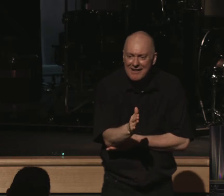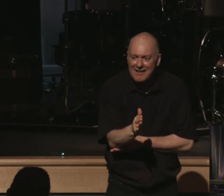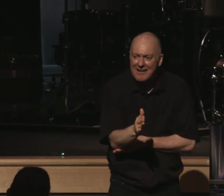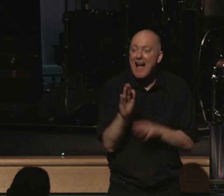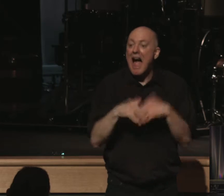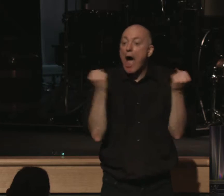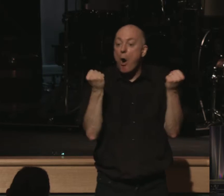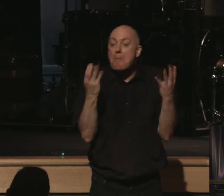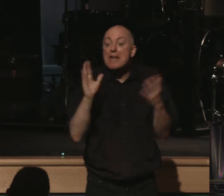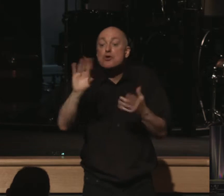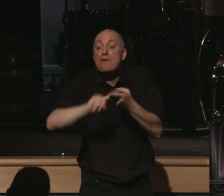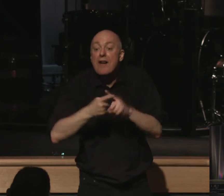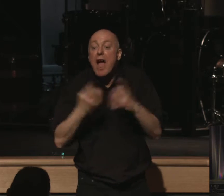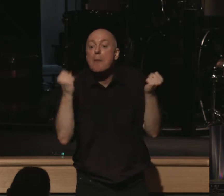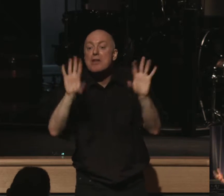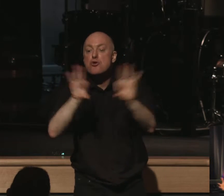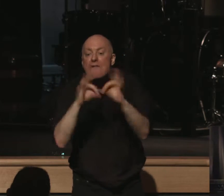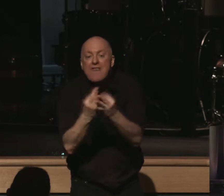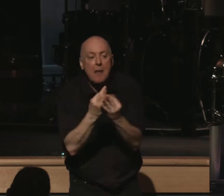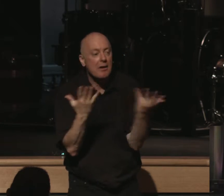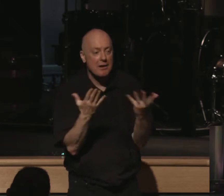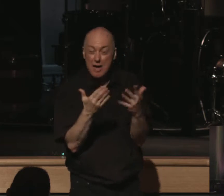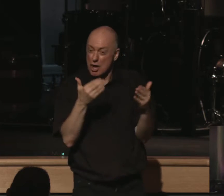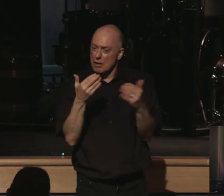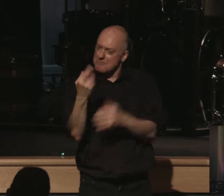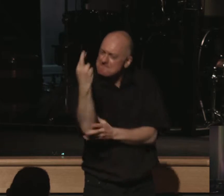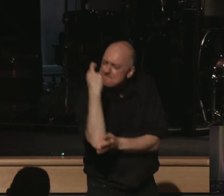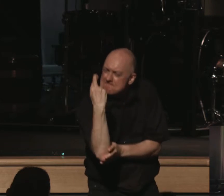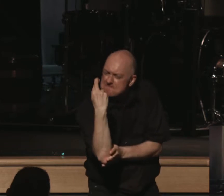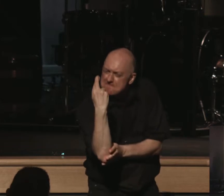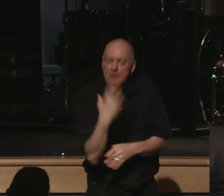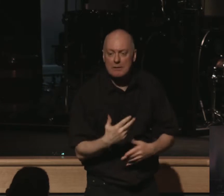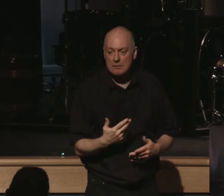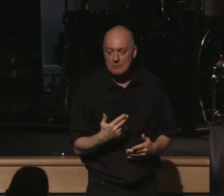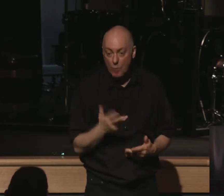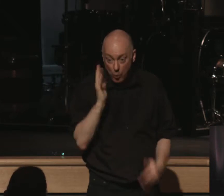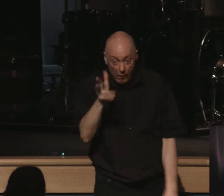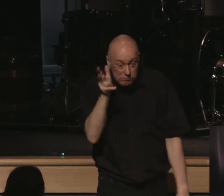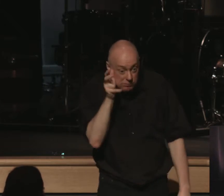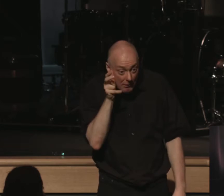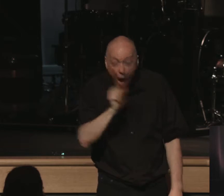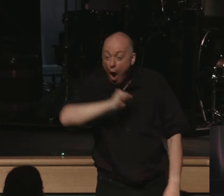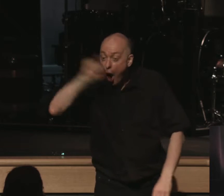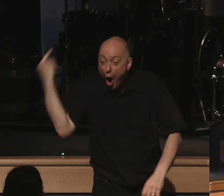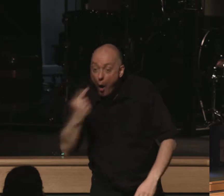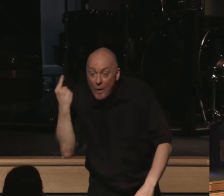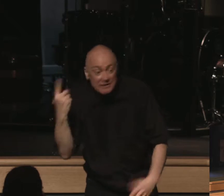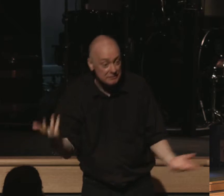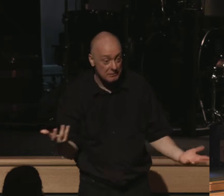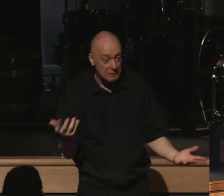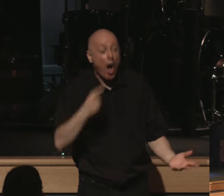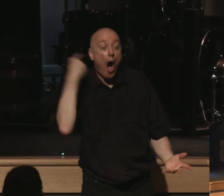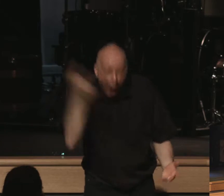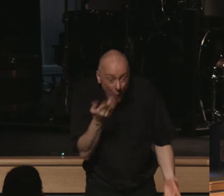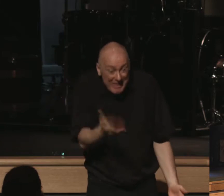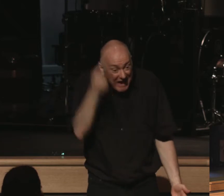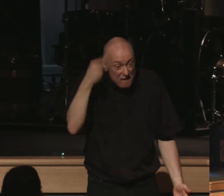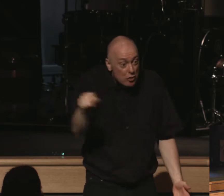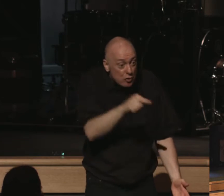How many of your friends, how many of your family members, the closest person in your life can you say that of? They hear you always. They're always there for you.